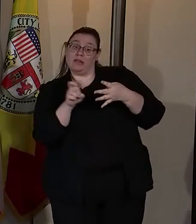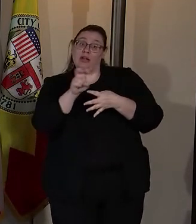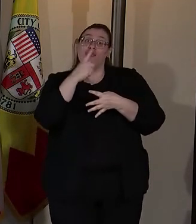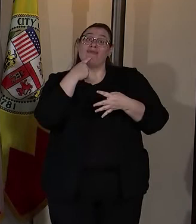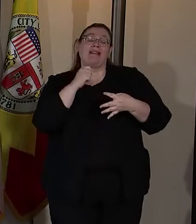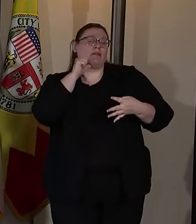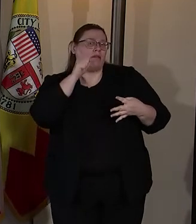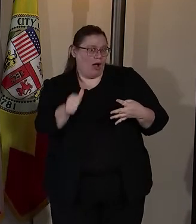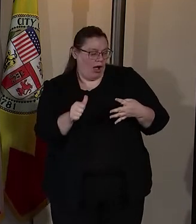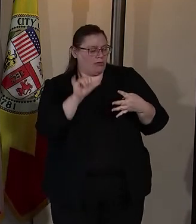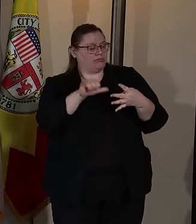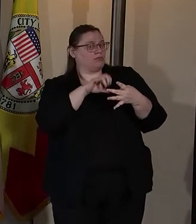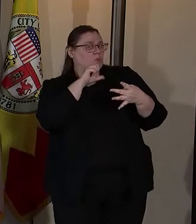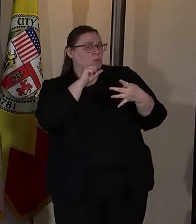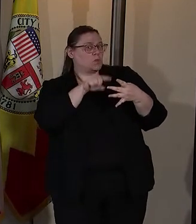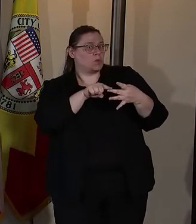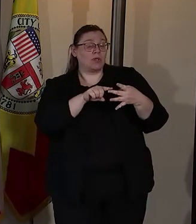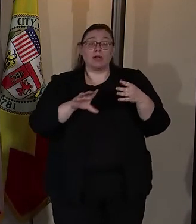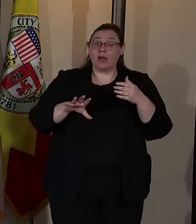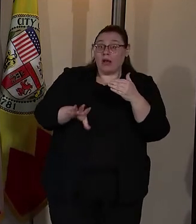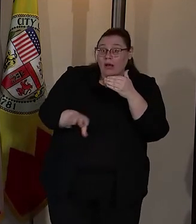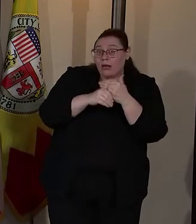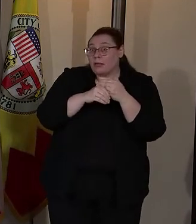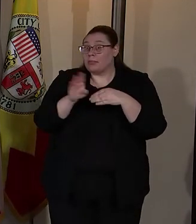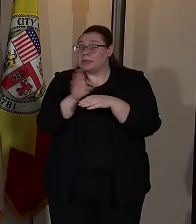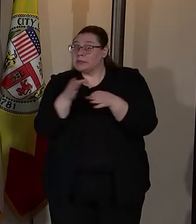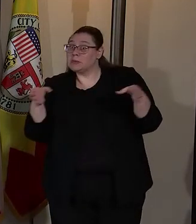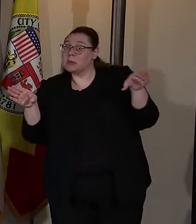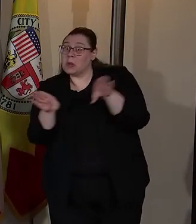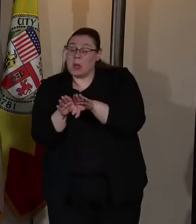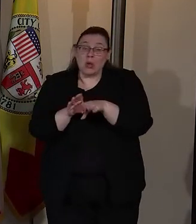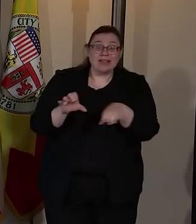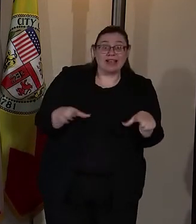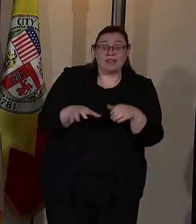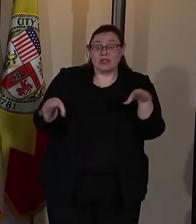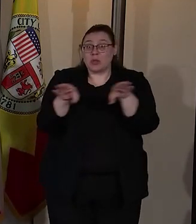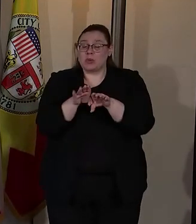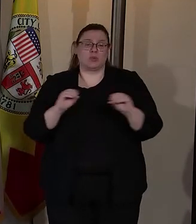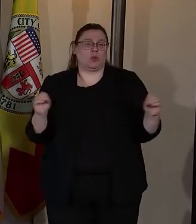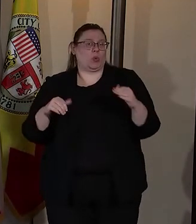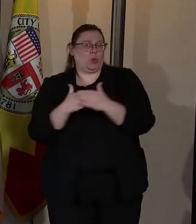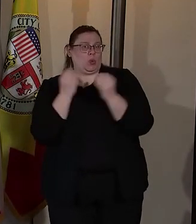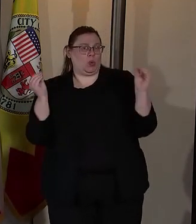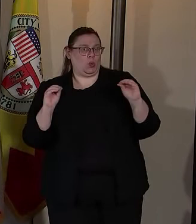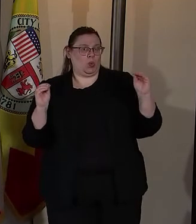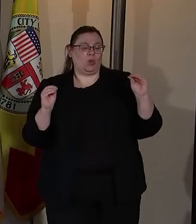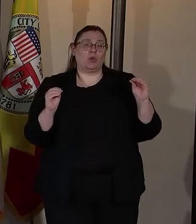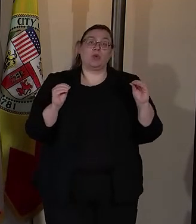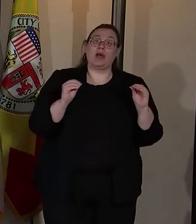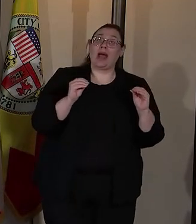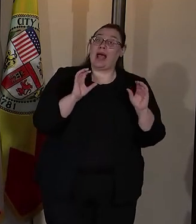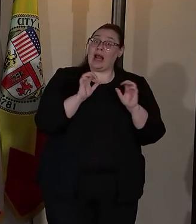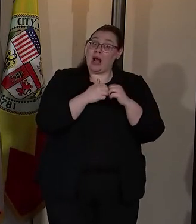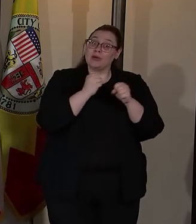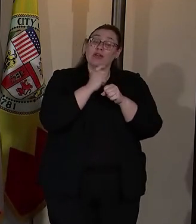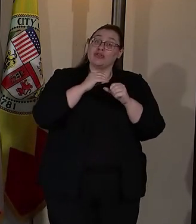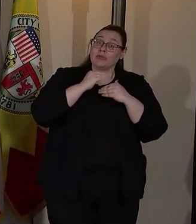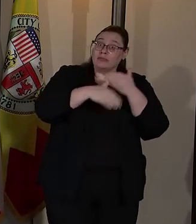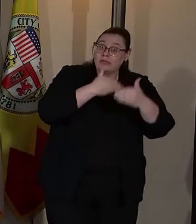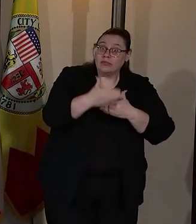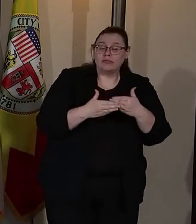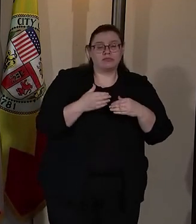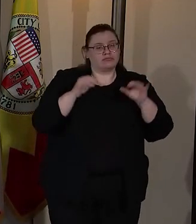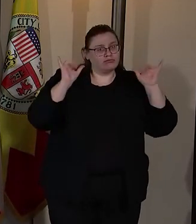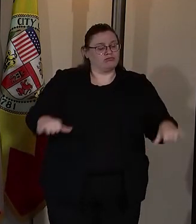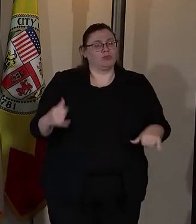we are not closing any additional businesses or activities and to keep moving in that right direction keep doing your part keep wearing that